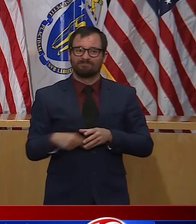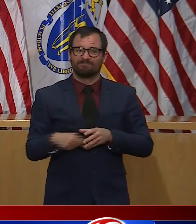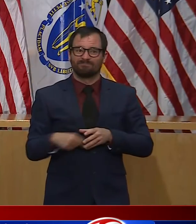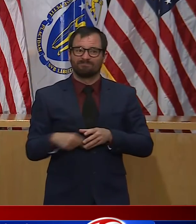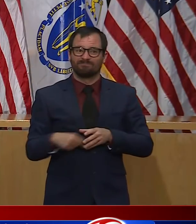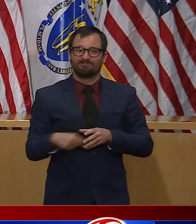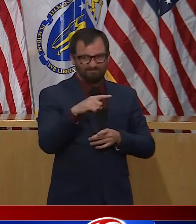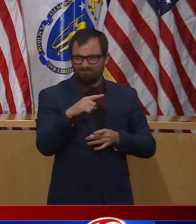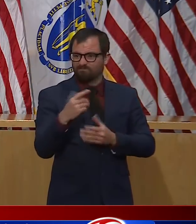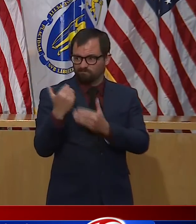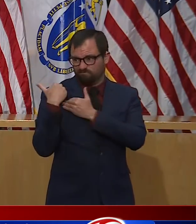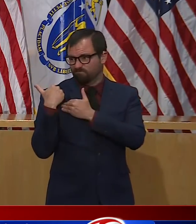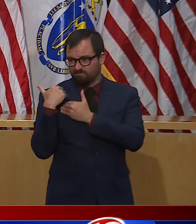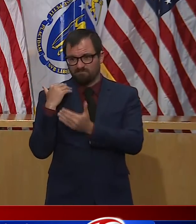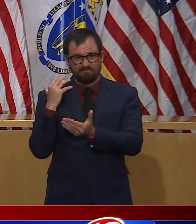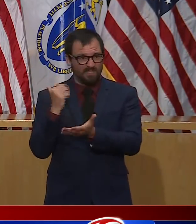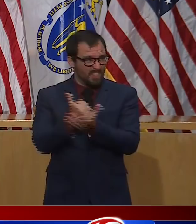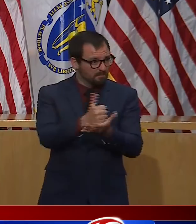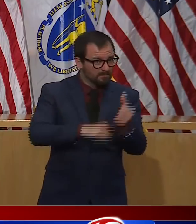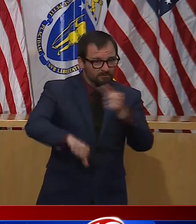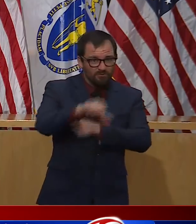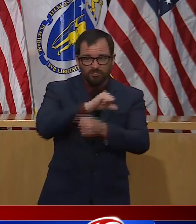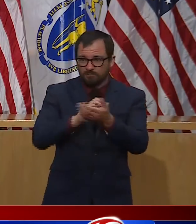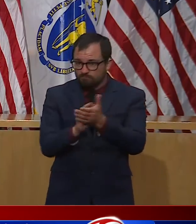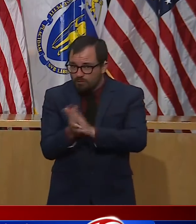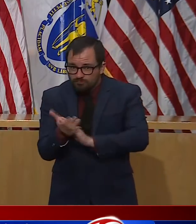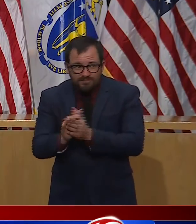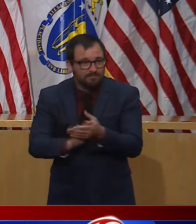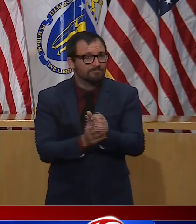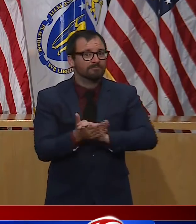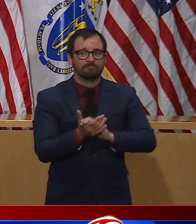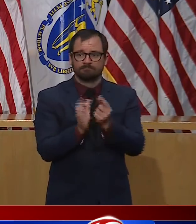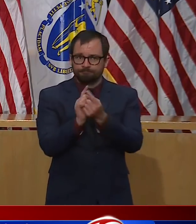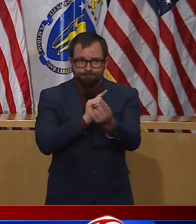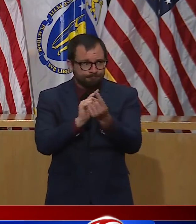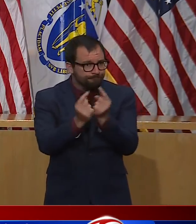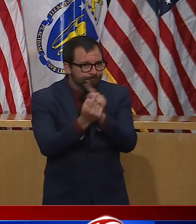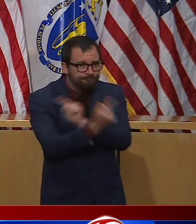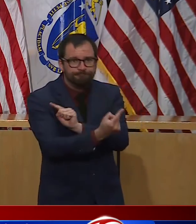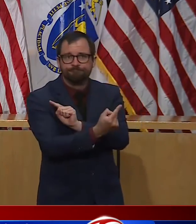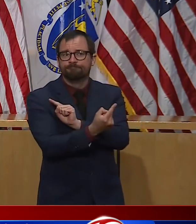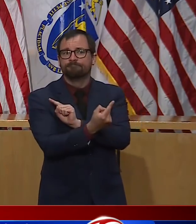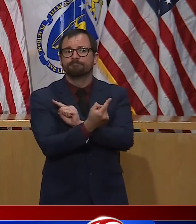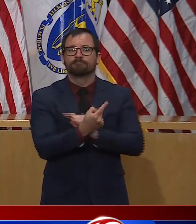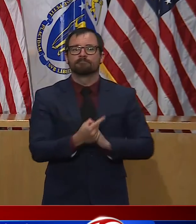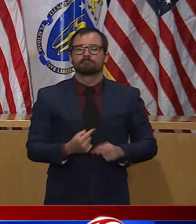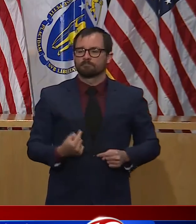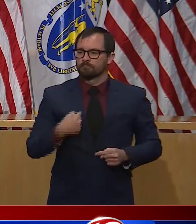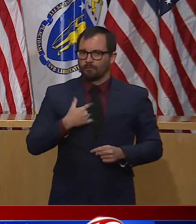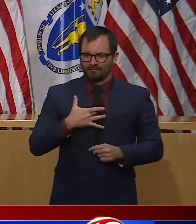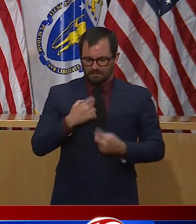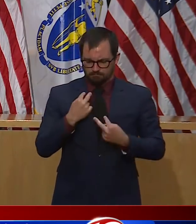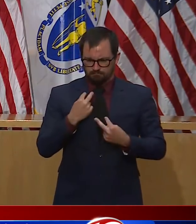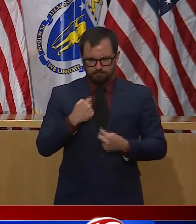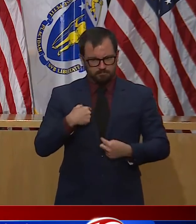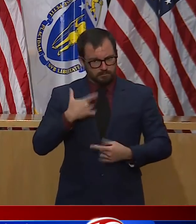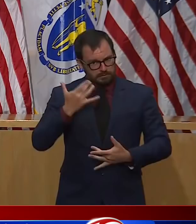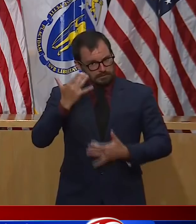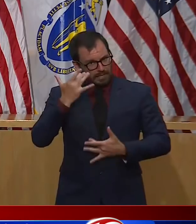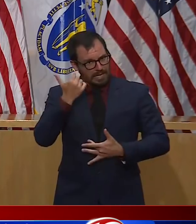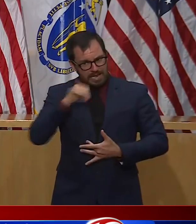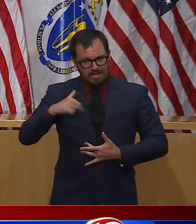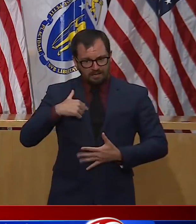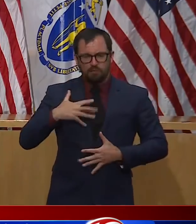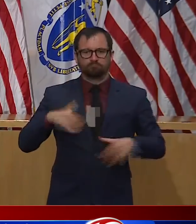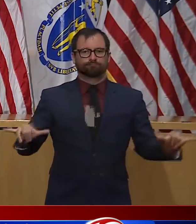vigilant about symptoms so that you can stay home and you should stay home if you feel sick. How well